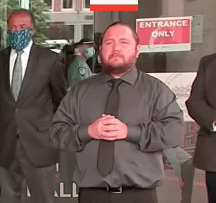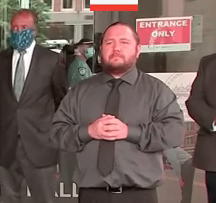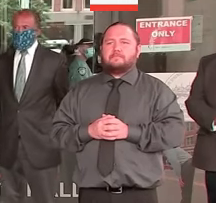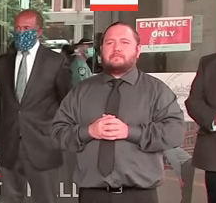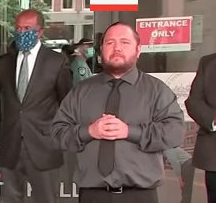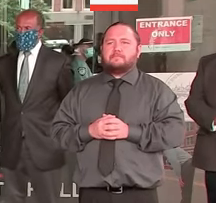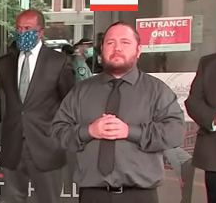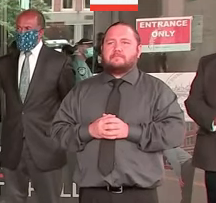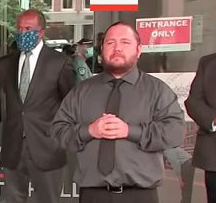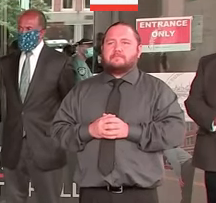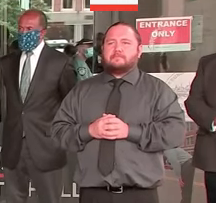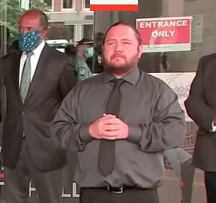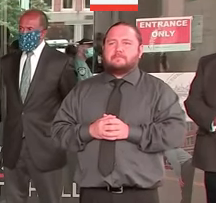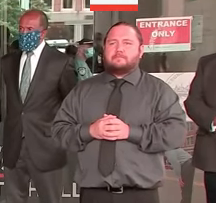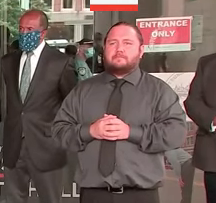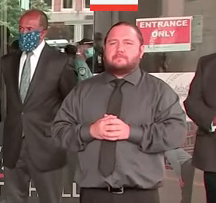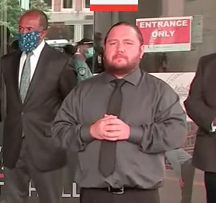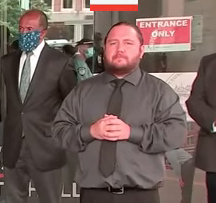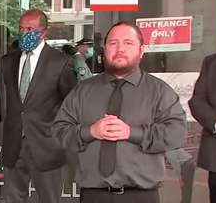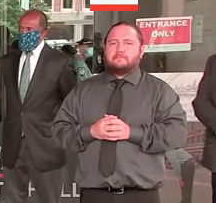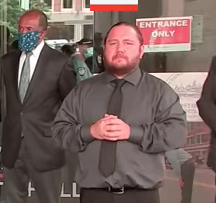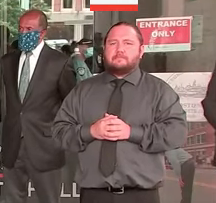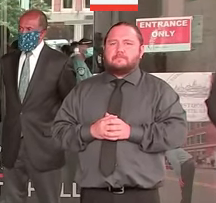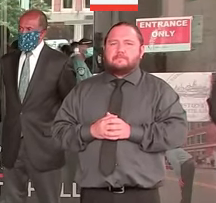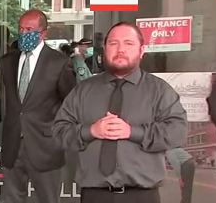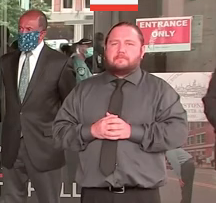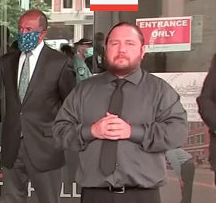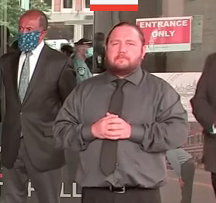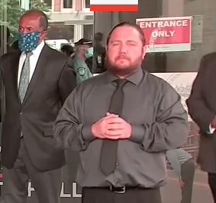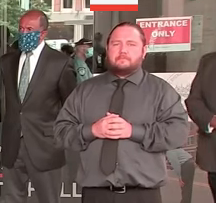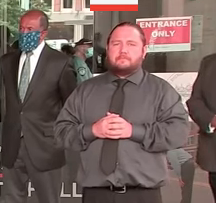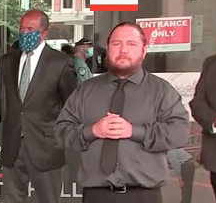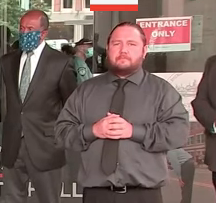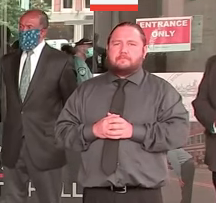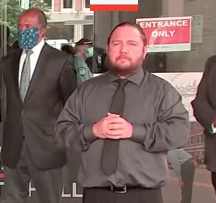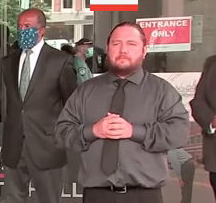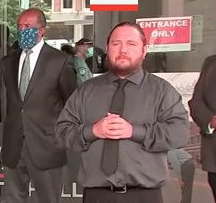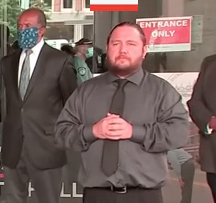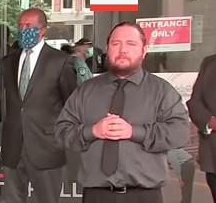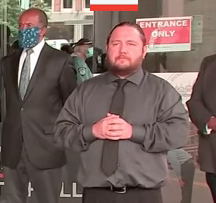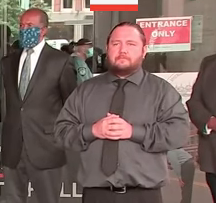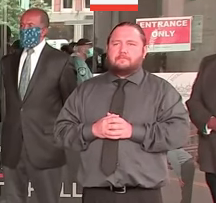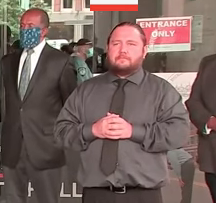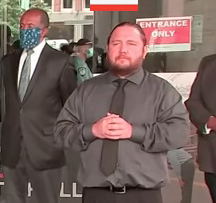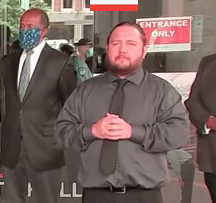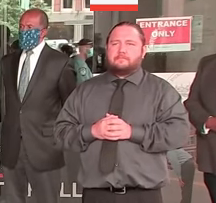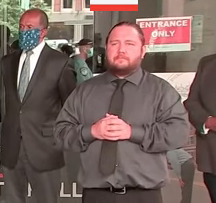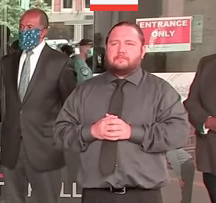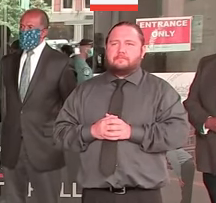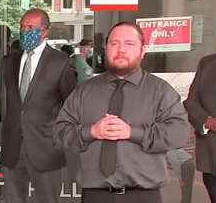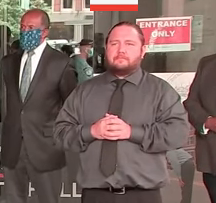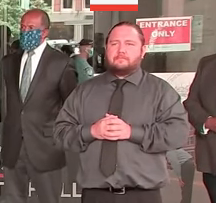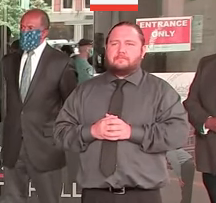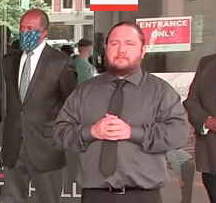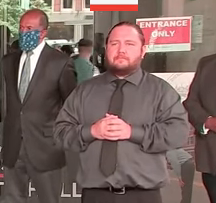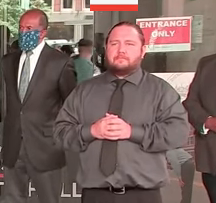The question is, what do I say to the police that we're moving this money from the overtime budget, and